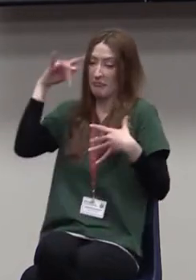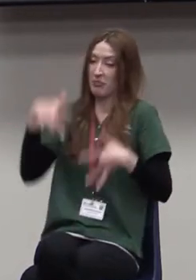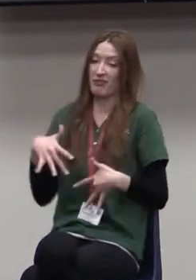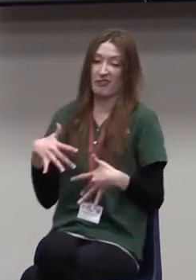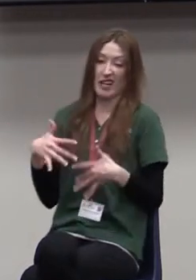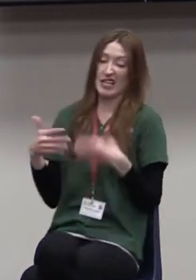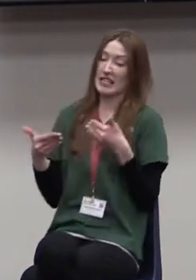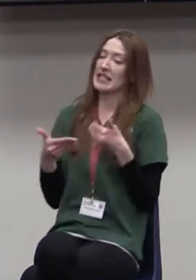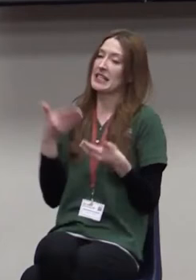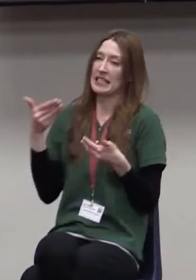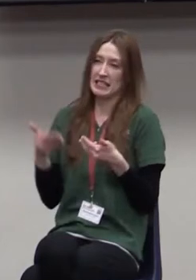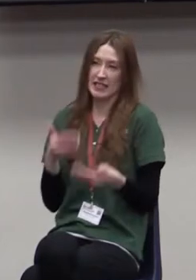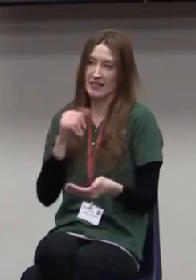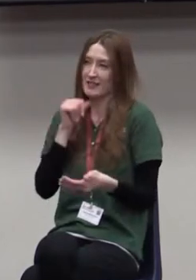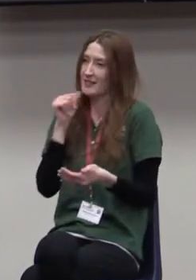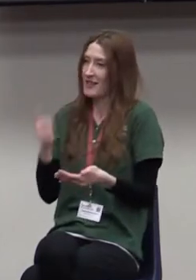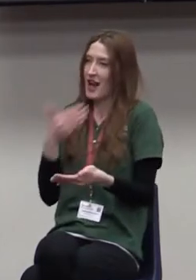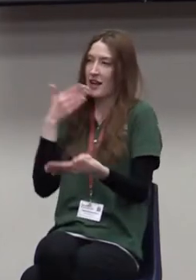it doesn't get done well.